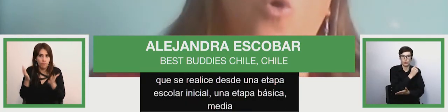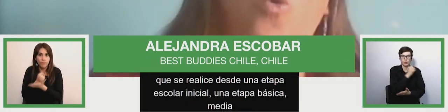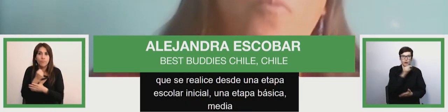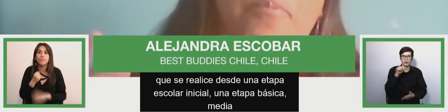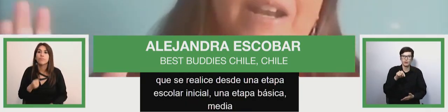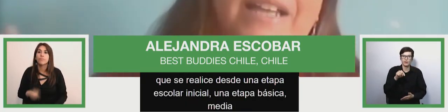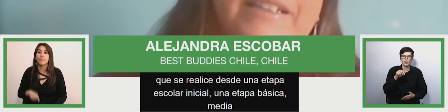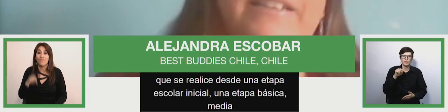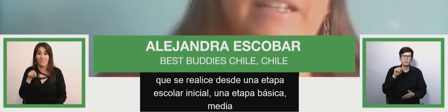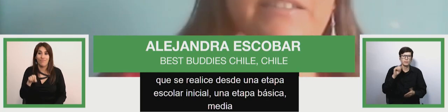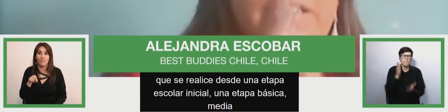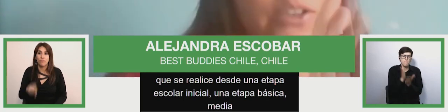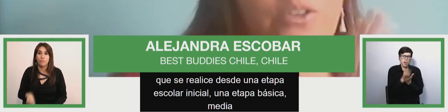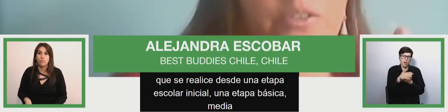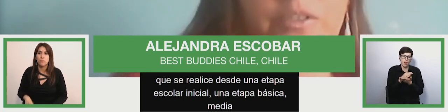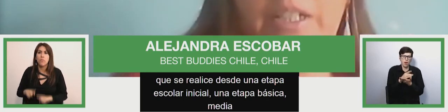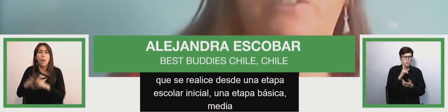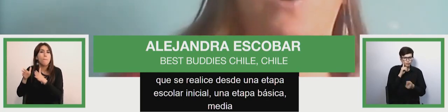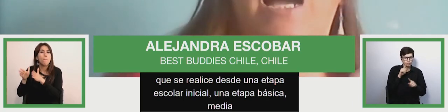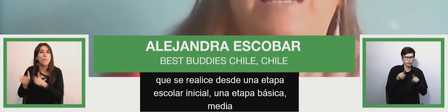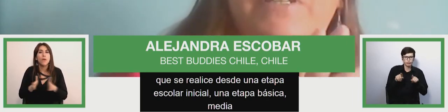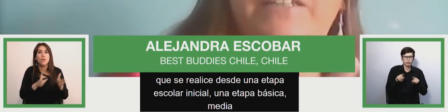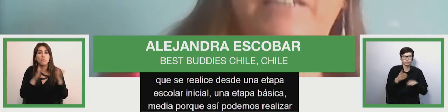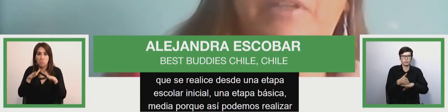carry out a transit